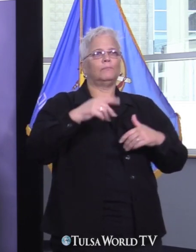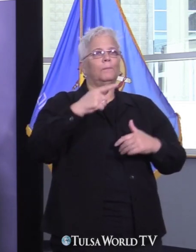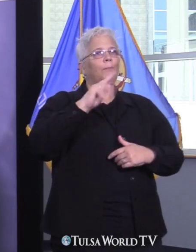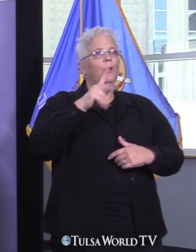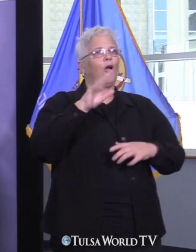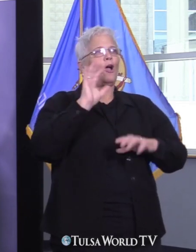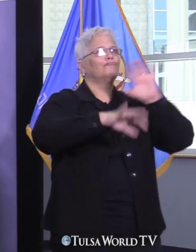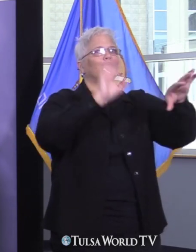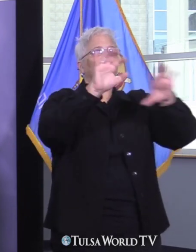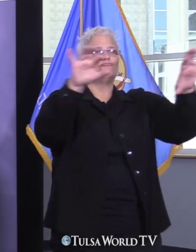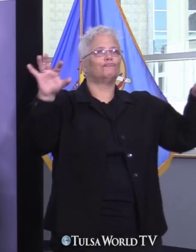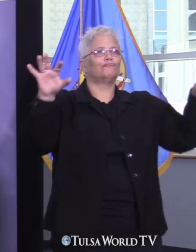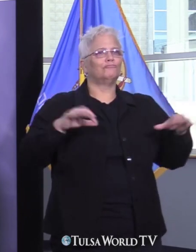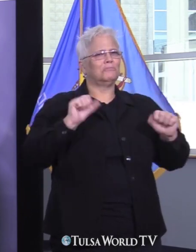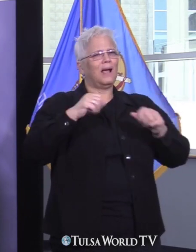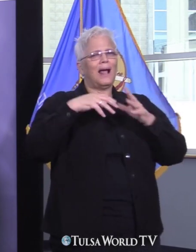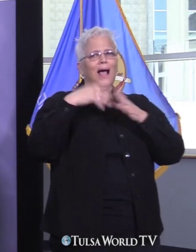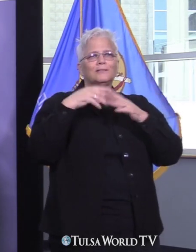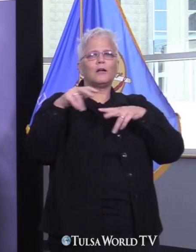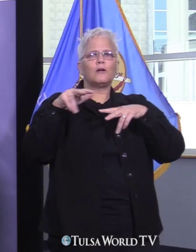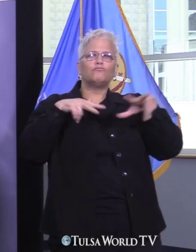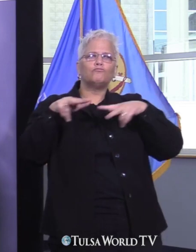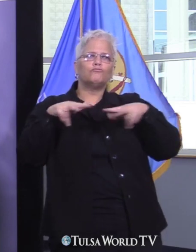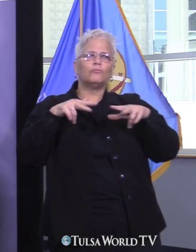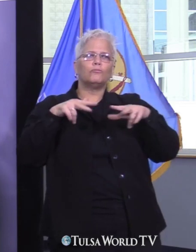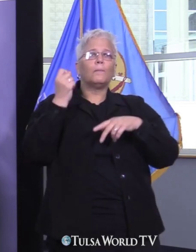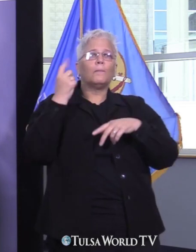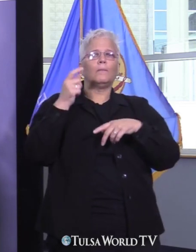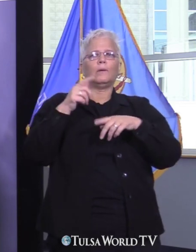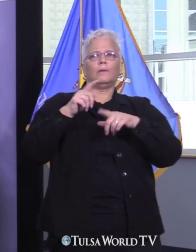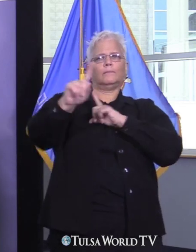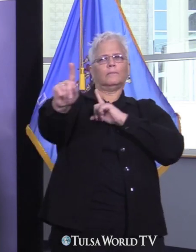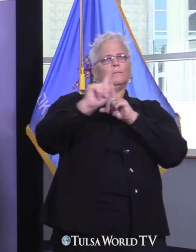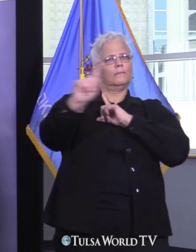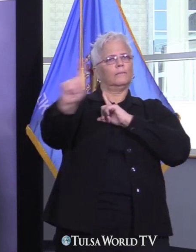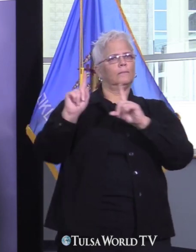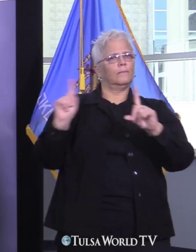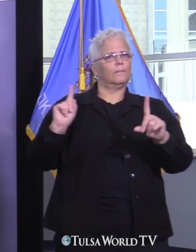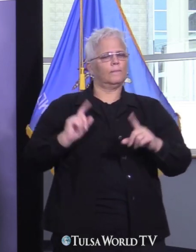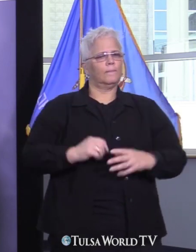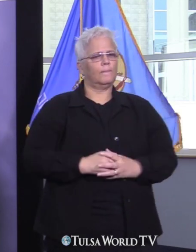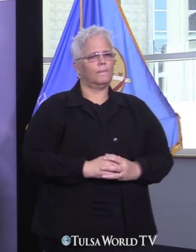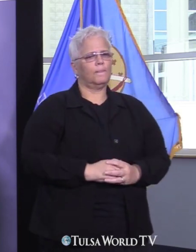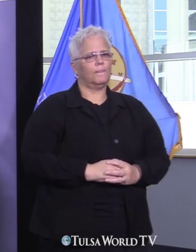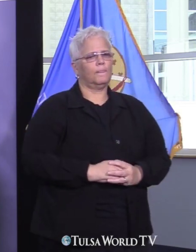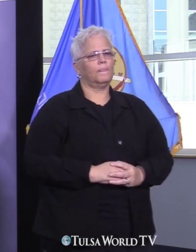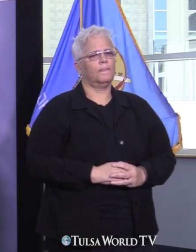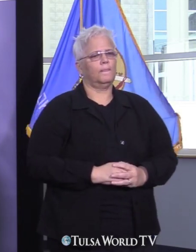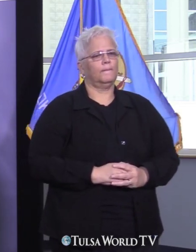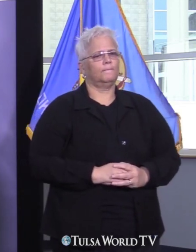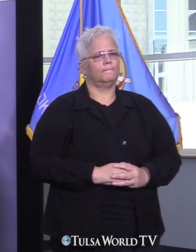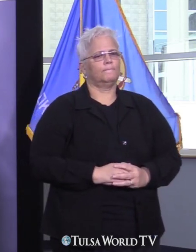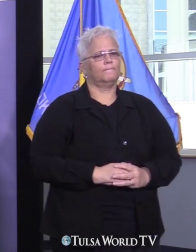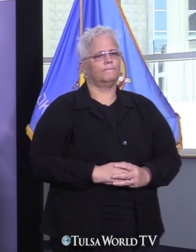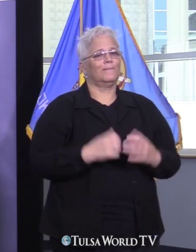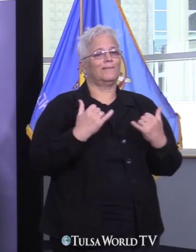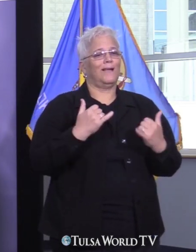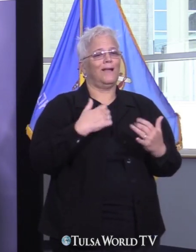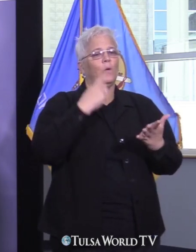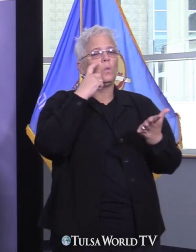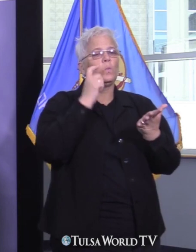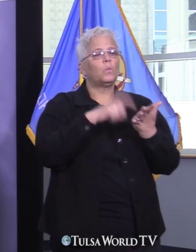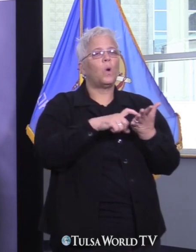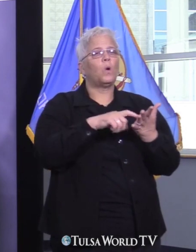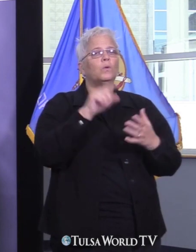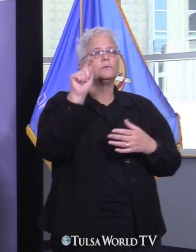What we've seen is unfortunately that people aren't just utilizing open spaces in the trails but are going and playing on playground equipment, having